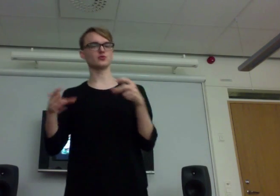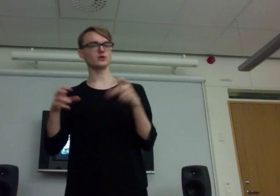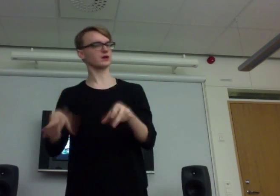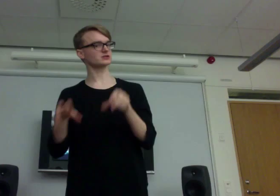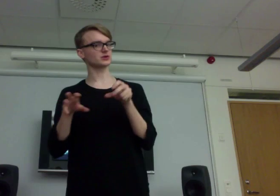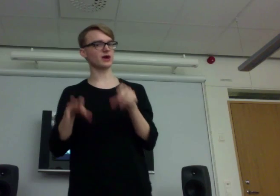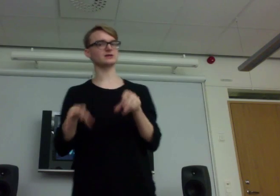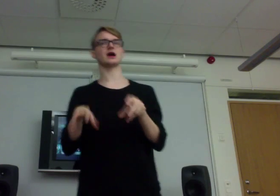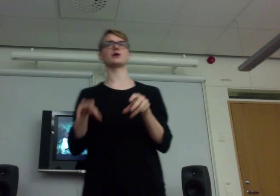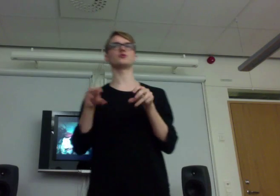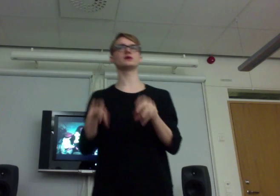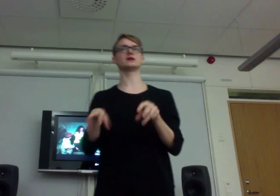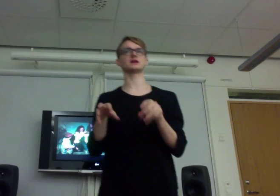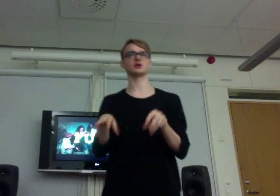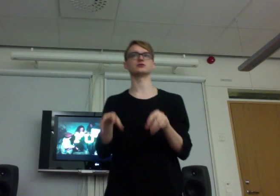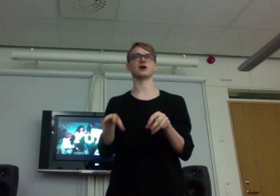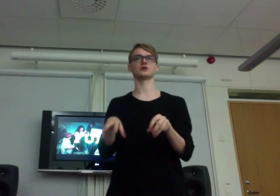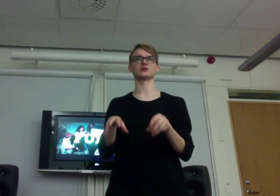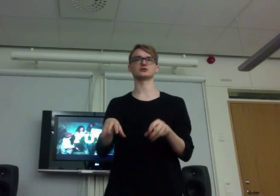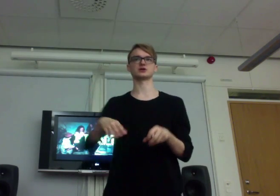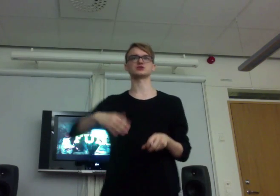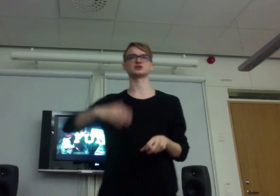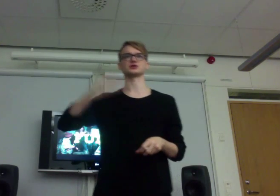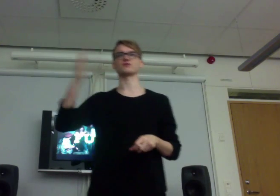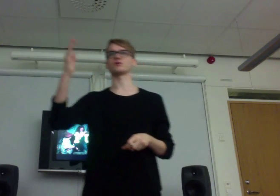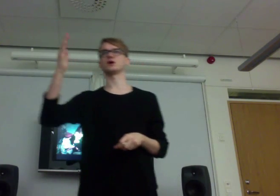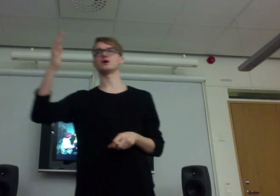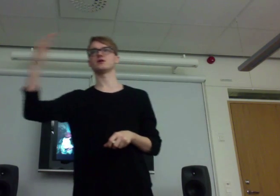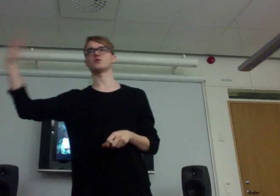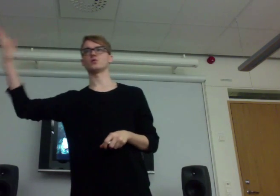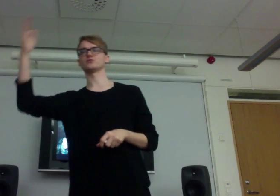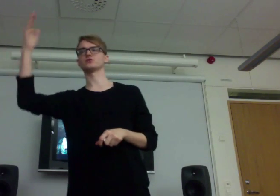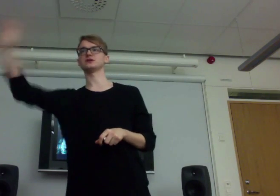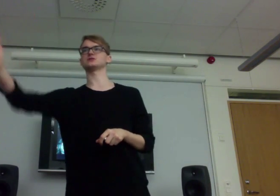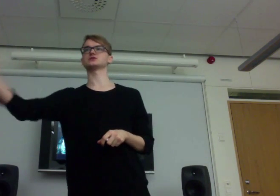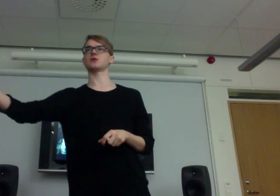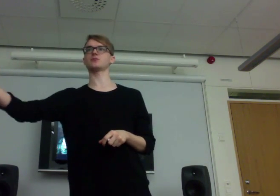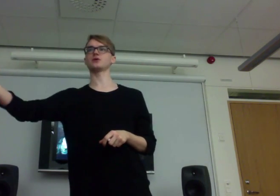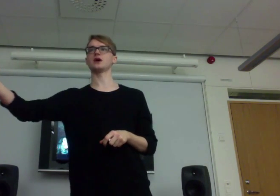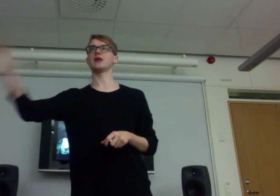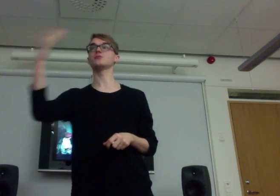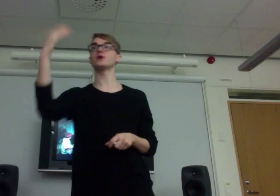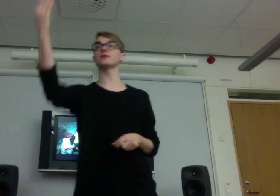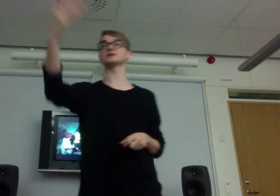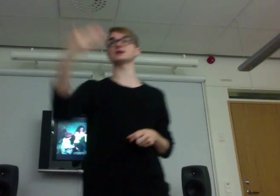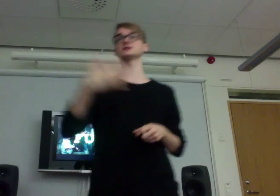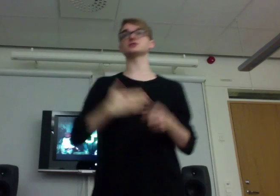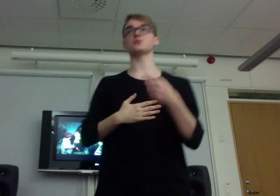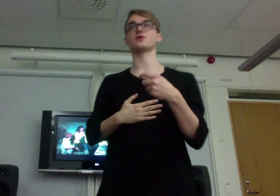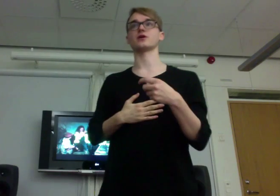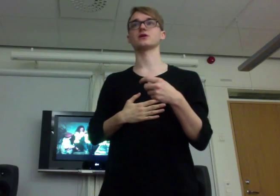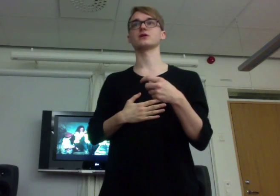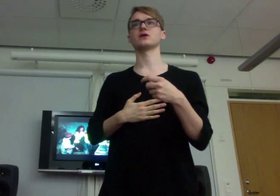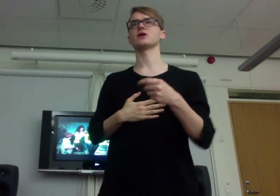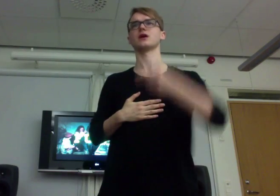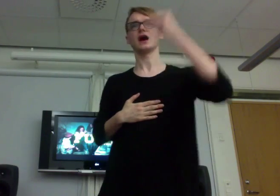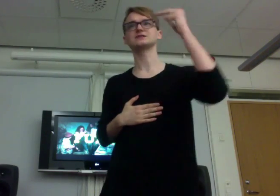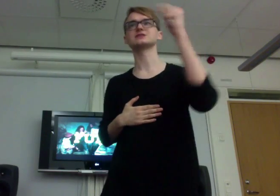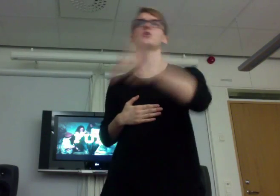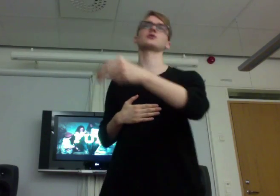it's a right now, a really good ongoing discussion of when we need to stop. And when I say the stop word, hasn't it always